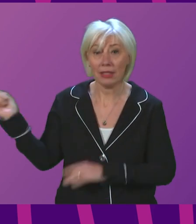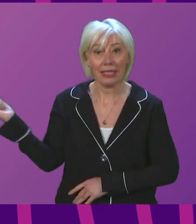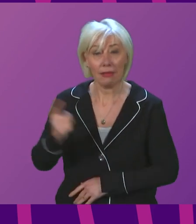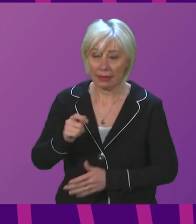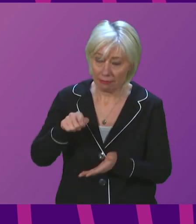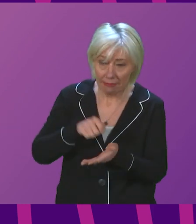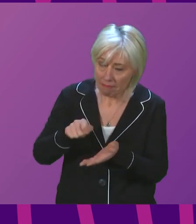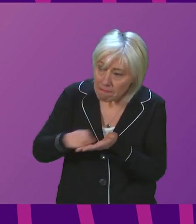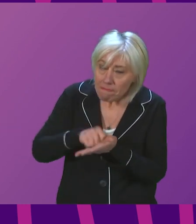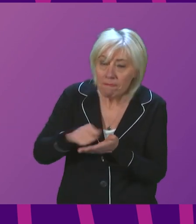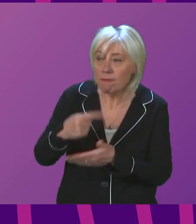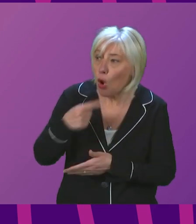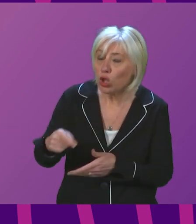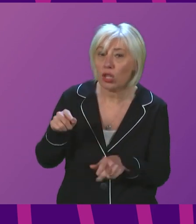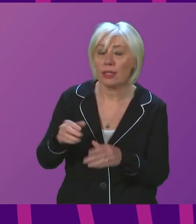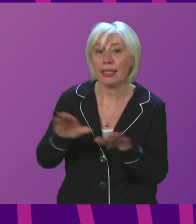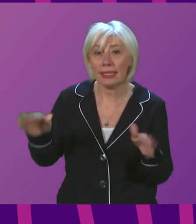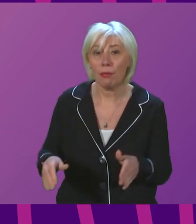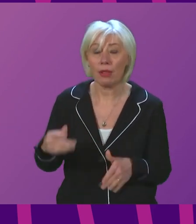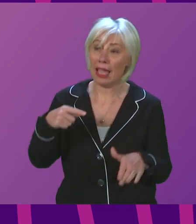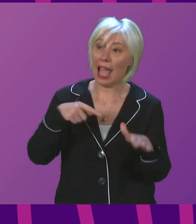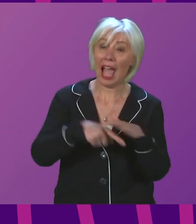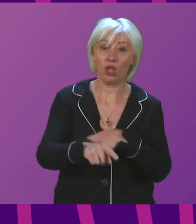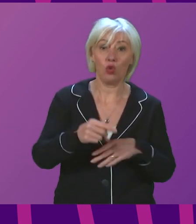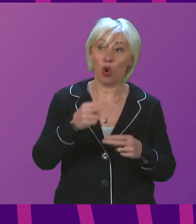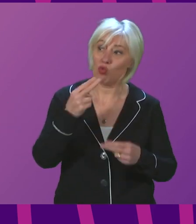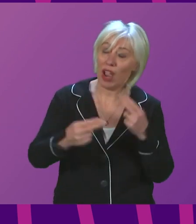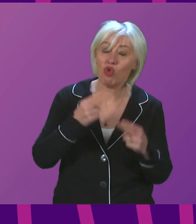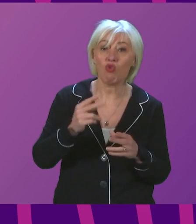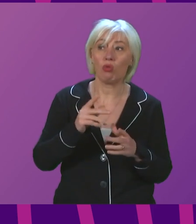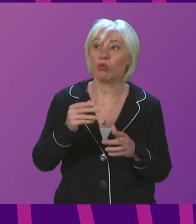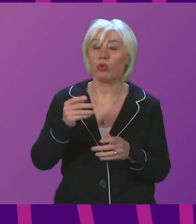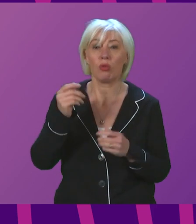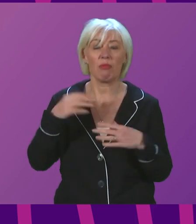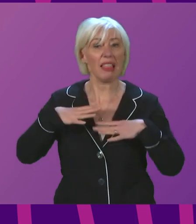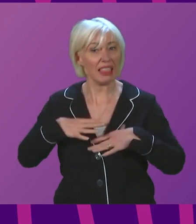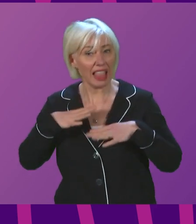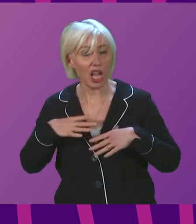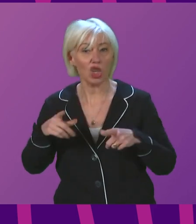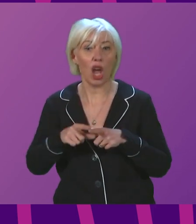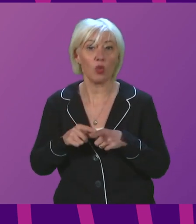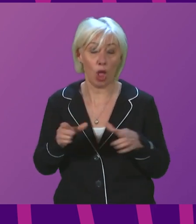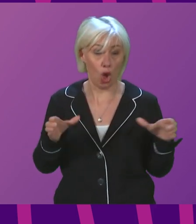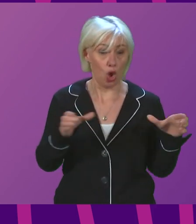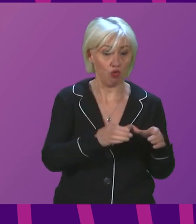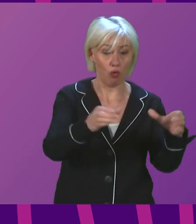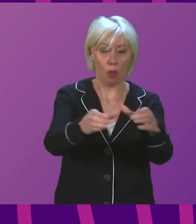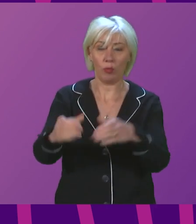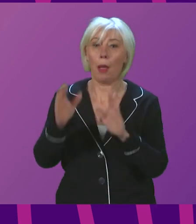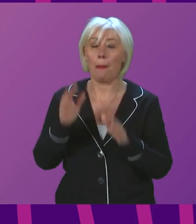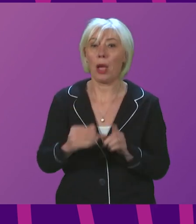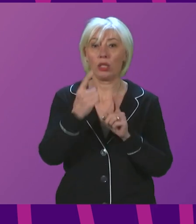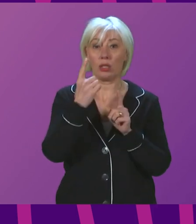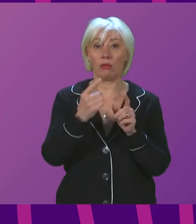ask indoor hospitality and leisure venues to ensure one metre distance, not within, but between groups of people who are attending